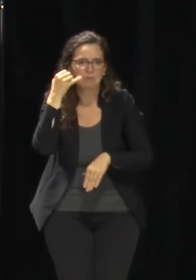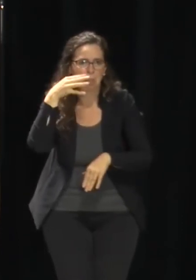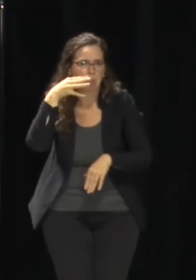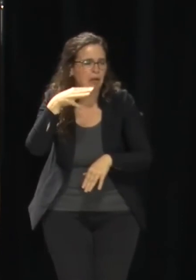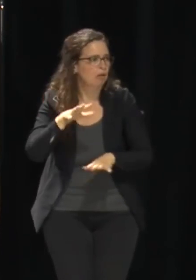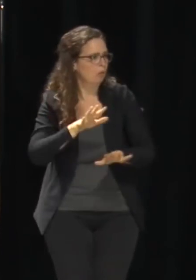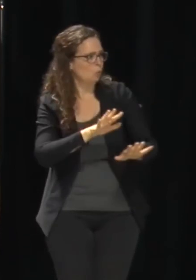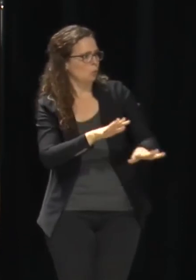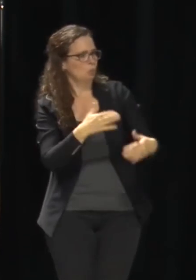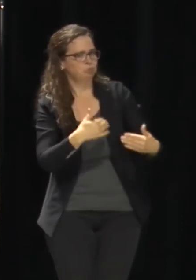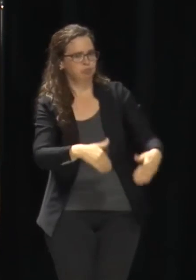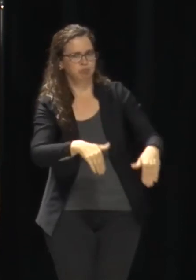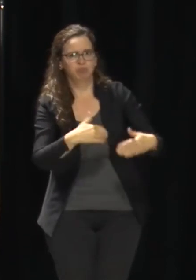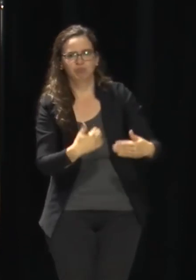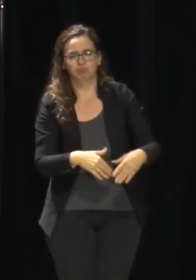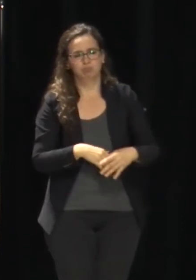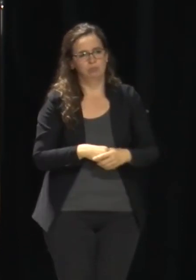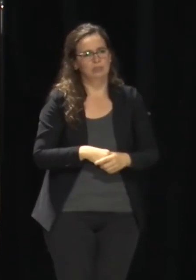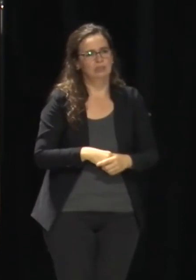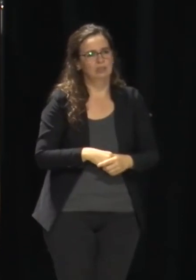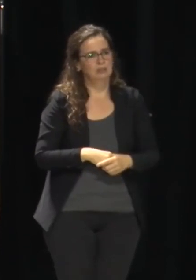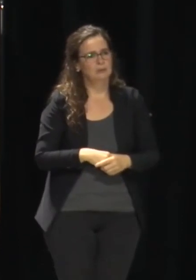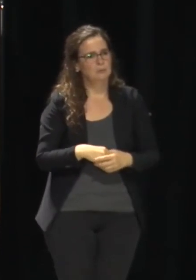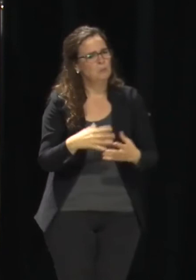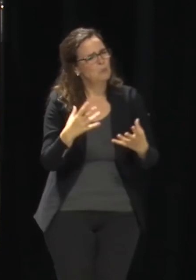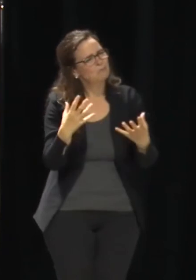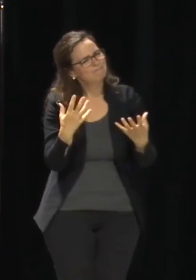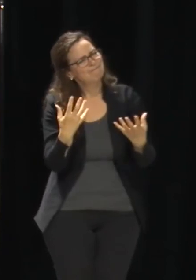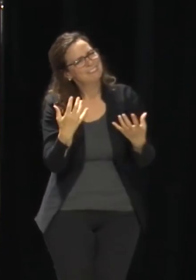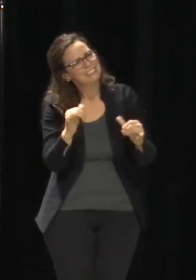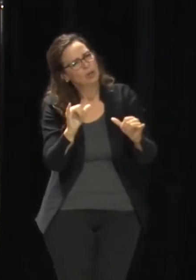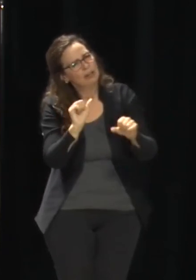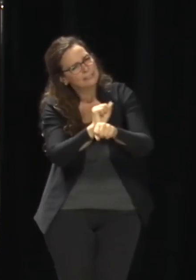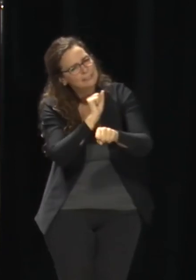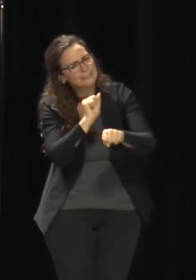processes. We're working with Upstate to do that.